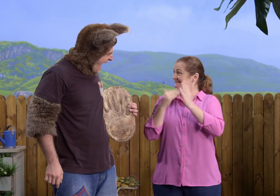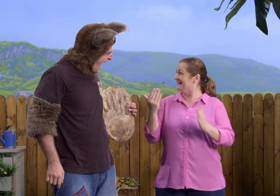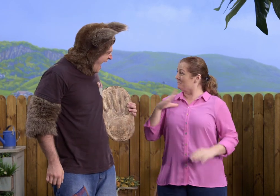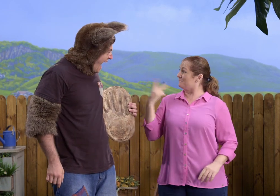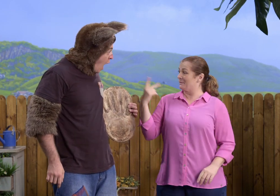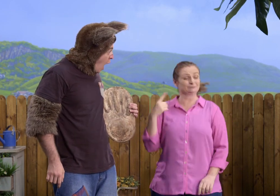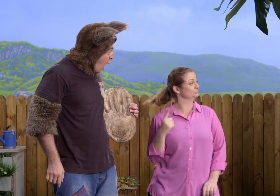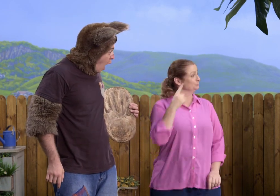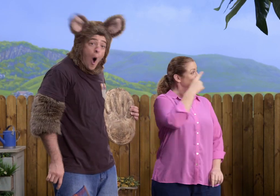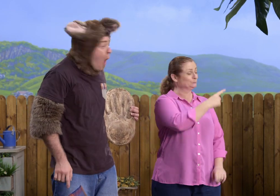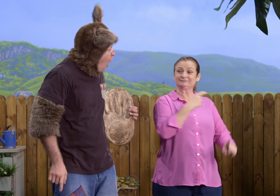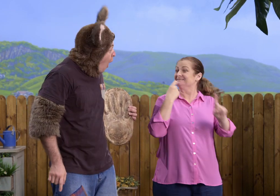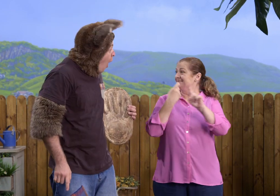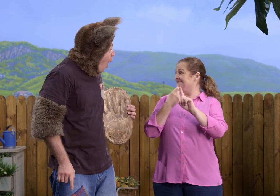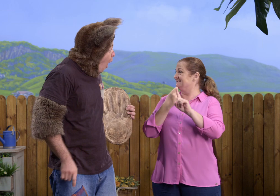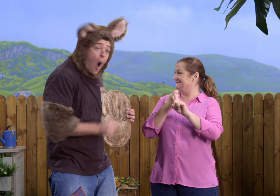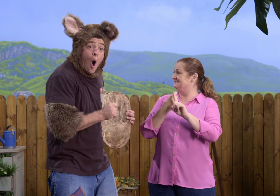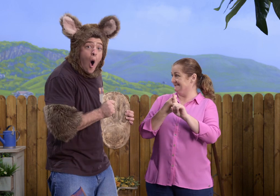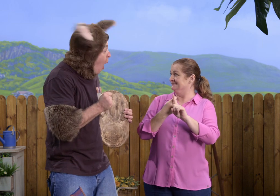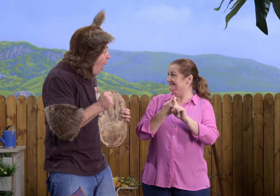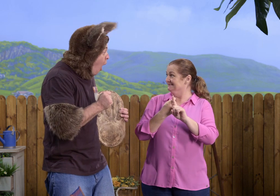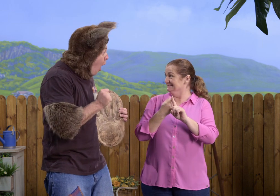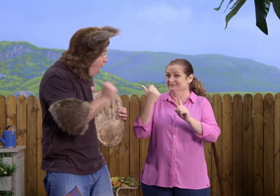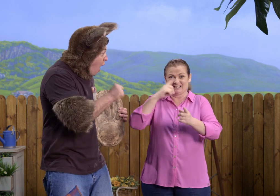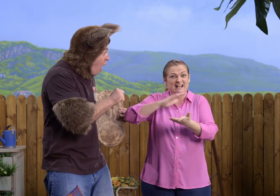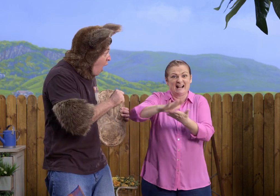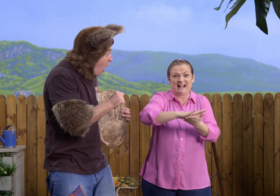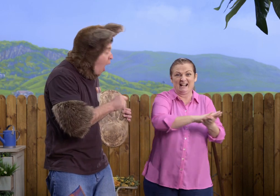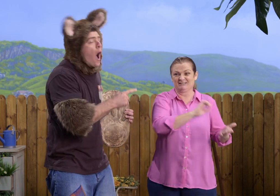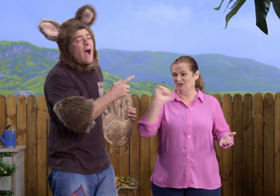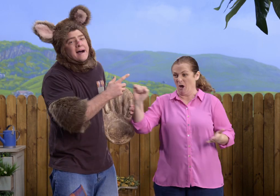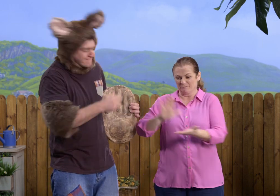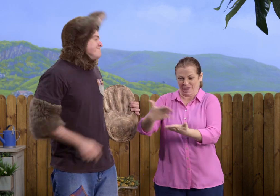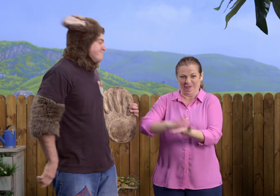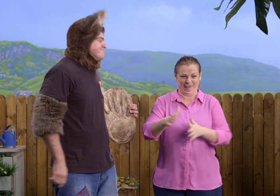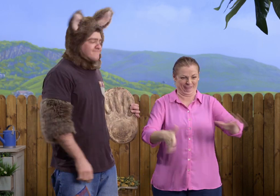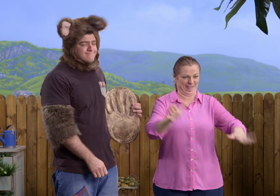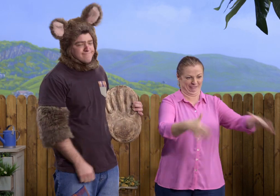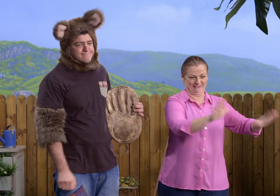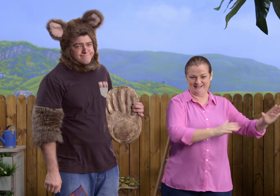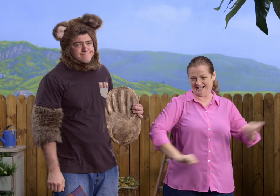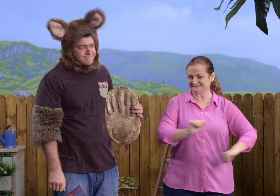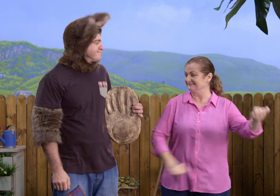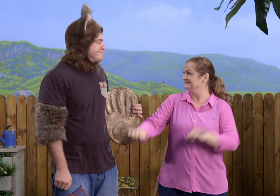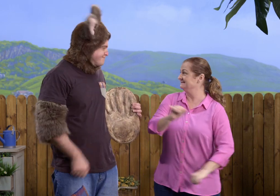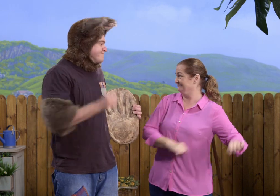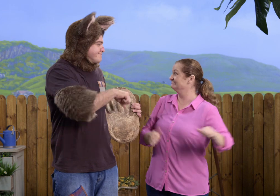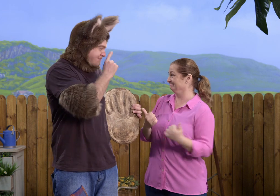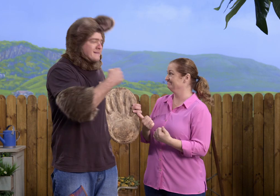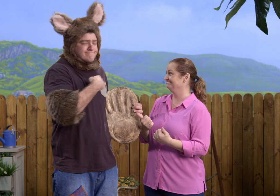Why don't we go into the kitchen? And you can clean up your muddy footprints. Okay? Okay. I can